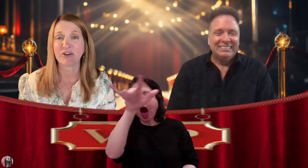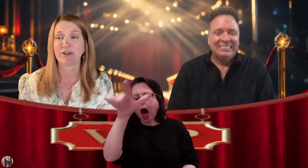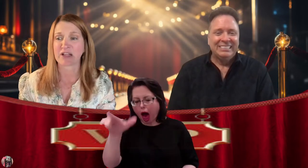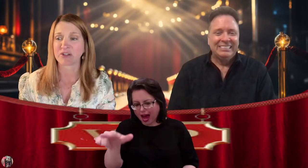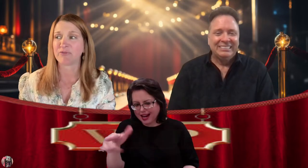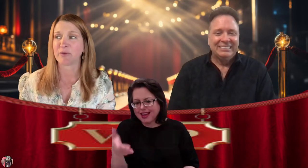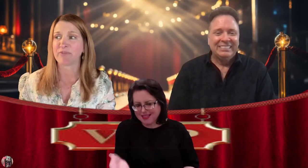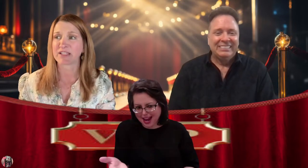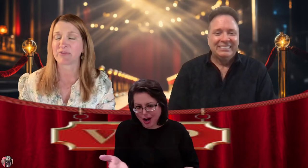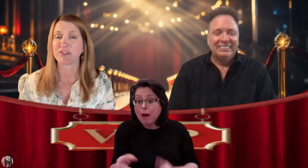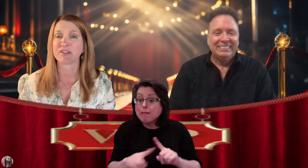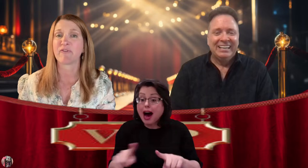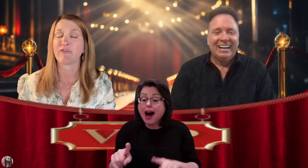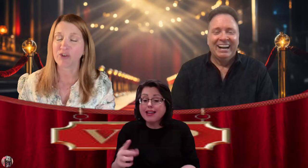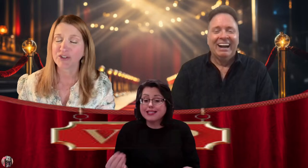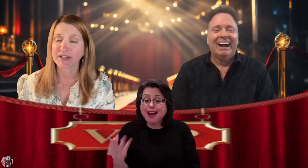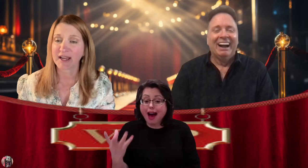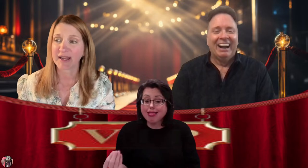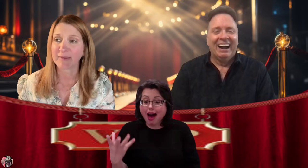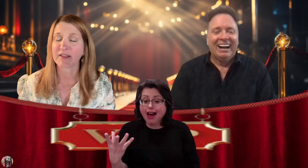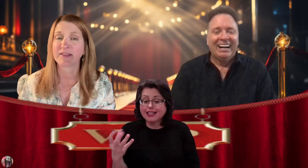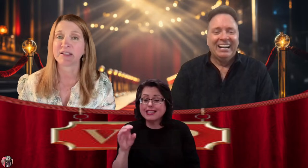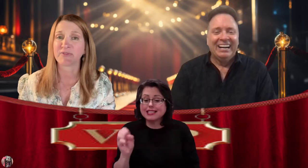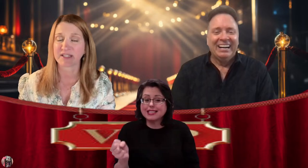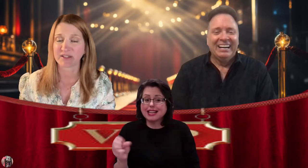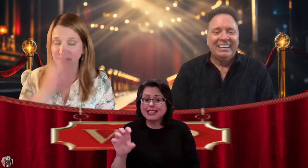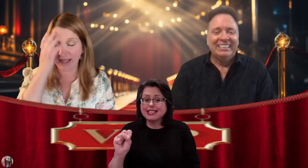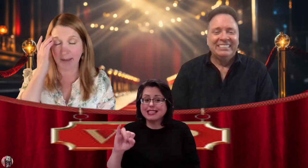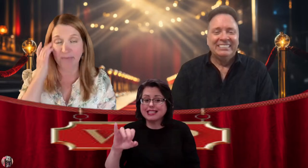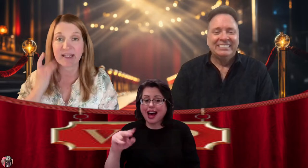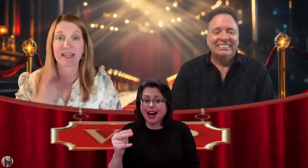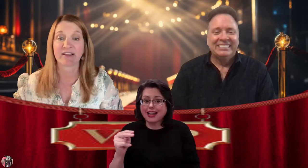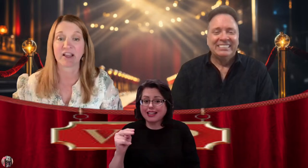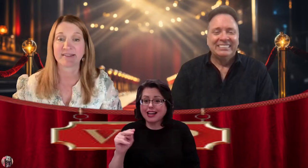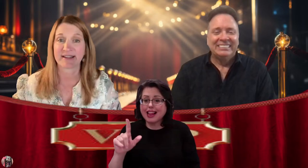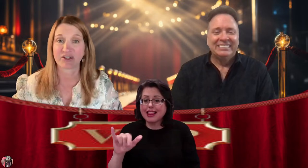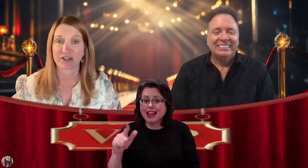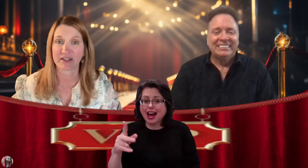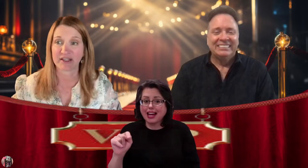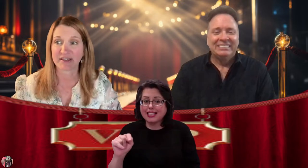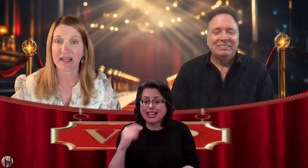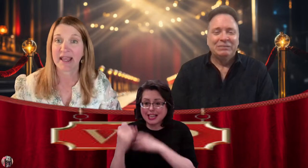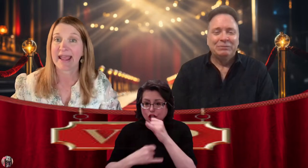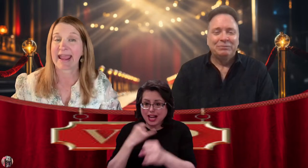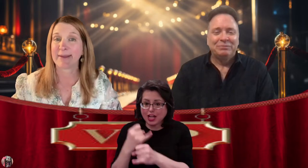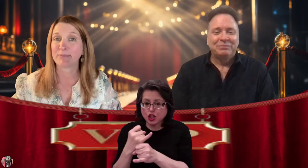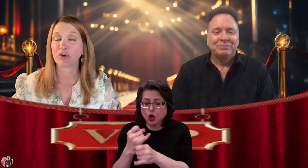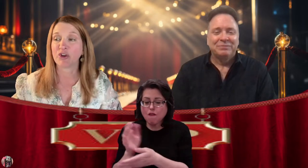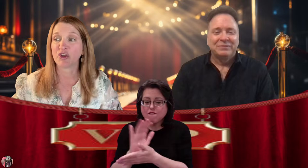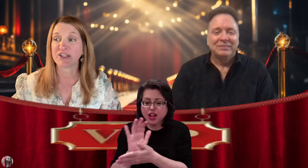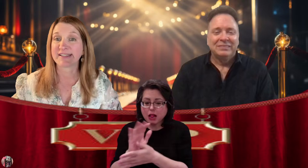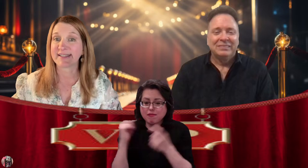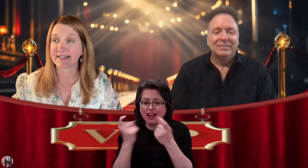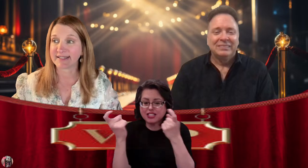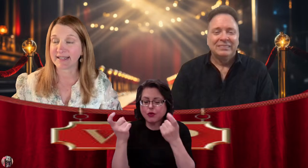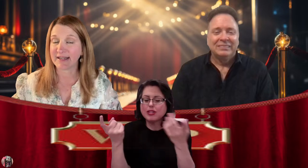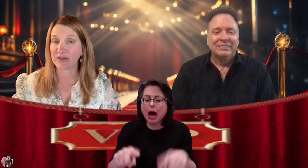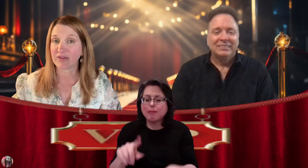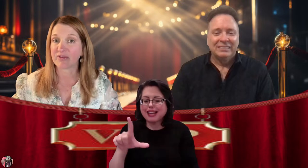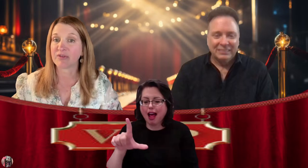International Film Festival, it's the first time this festival is happening in Los Angeles, April 16th through